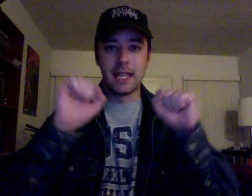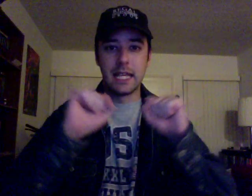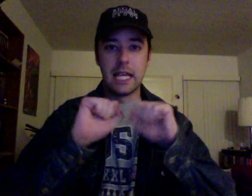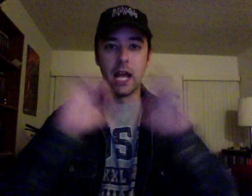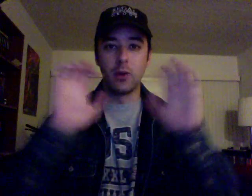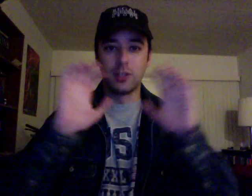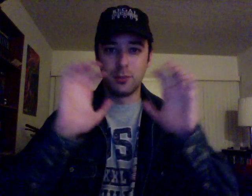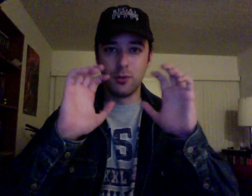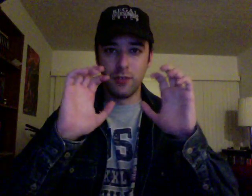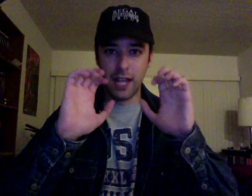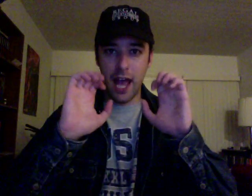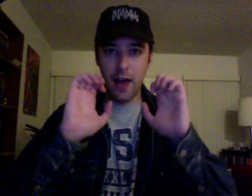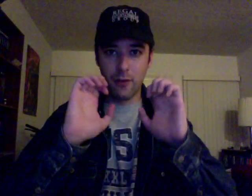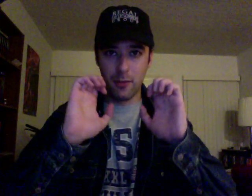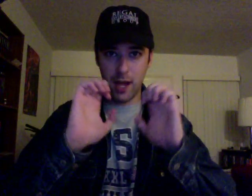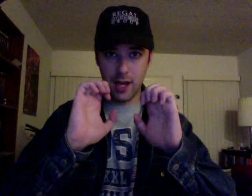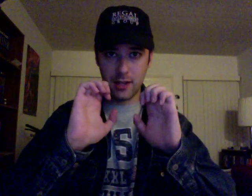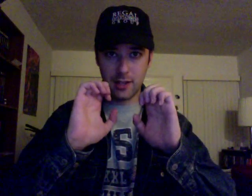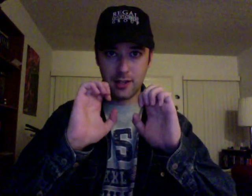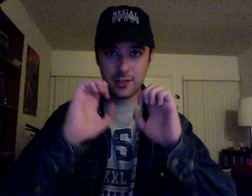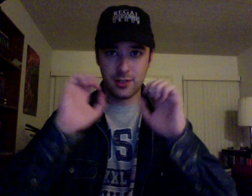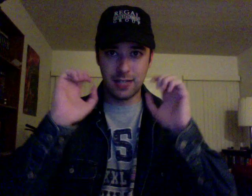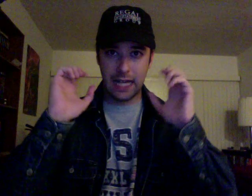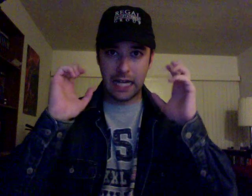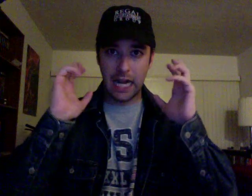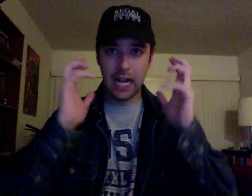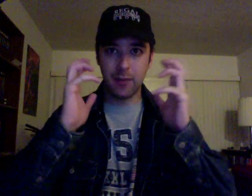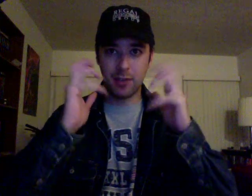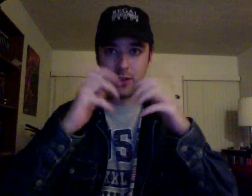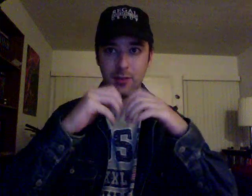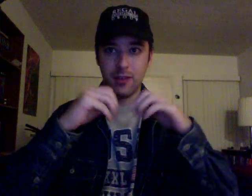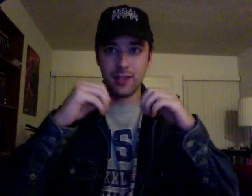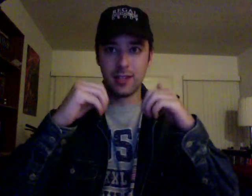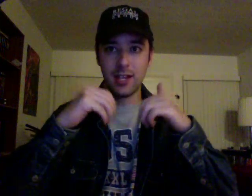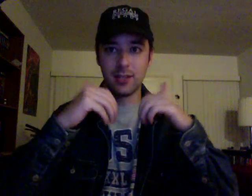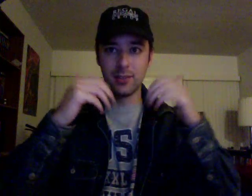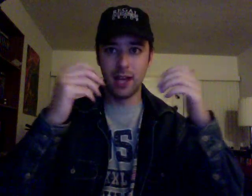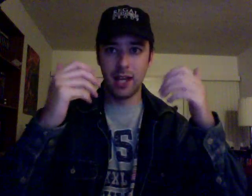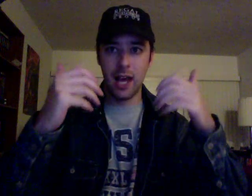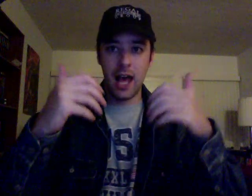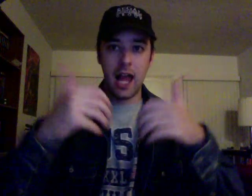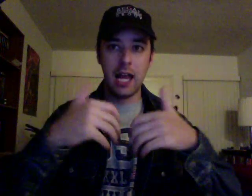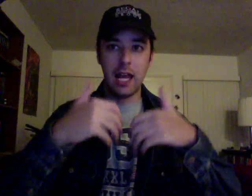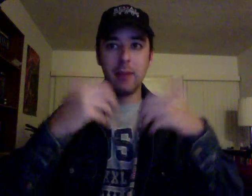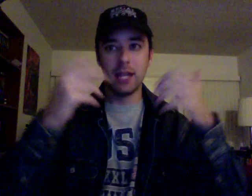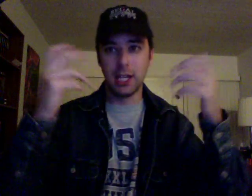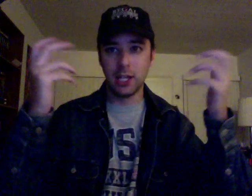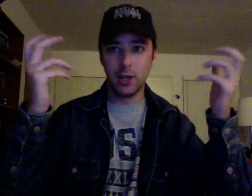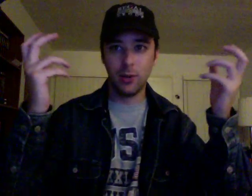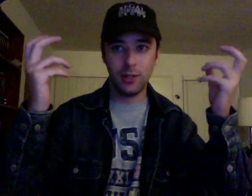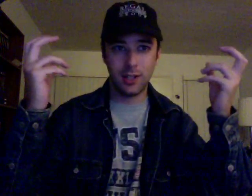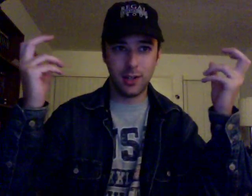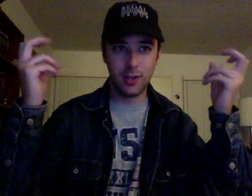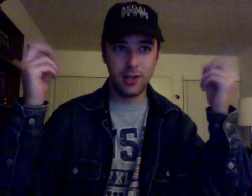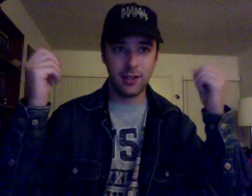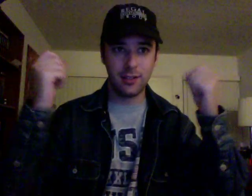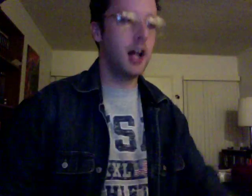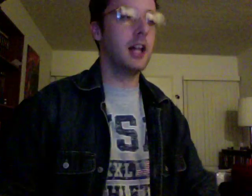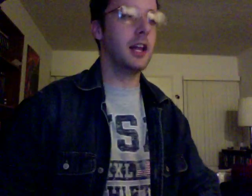yellowest movie ever made. Seriously, like 99% of this movie is tinged with that lemony golden goodness. Like